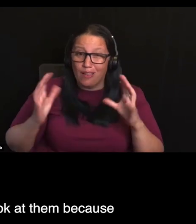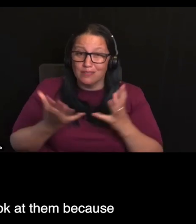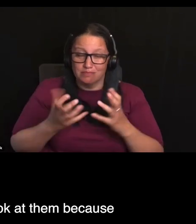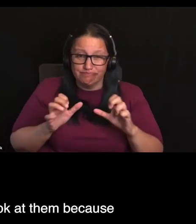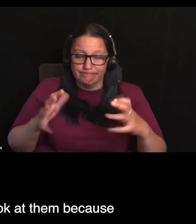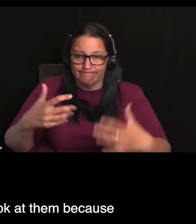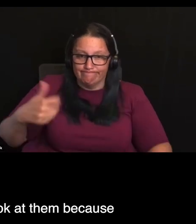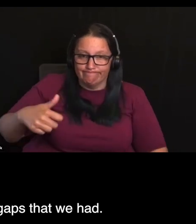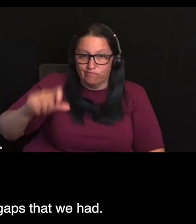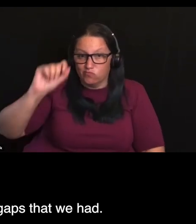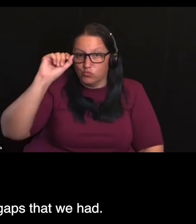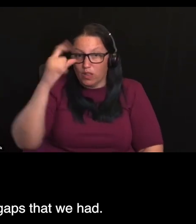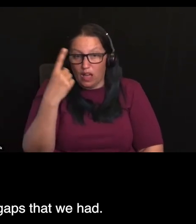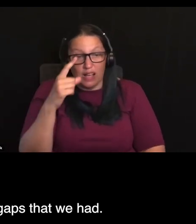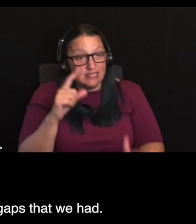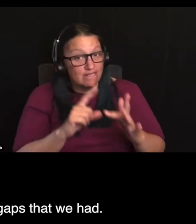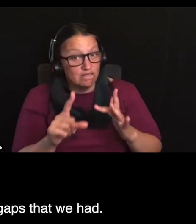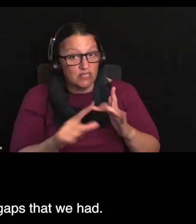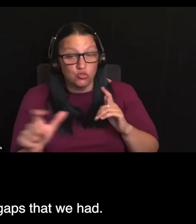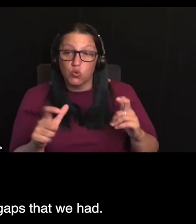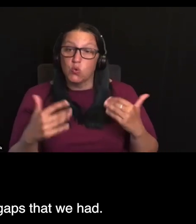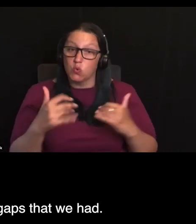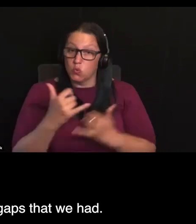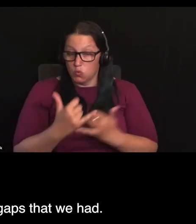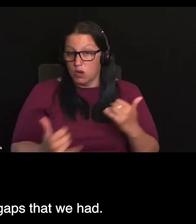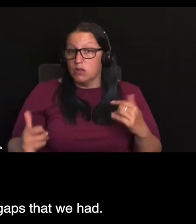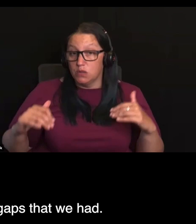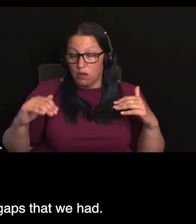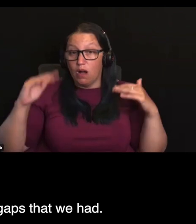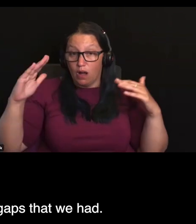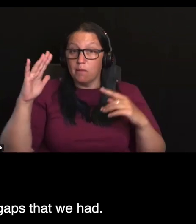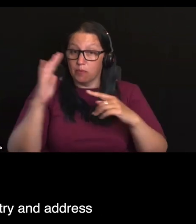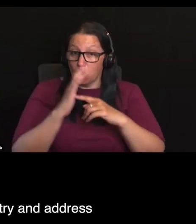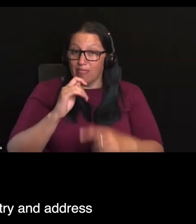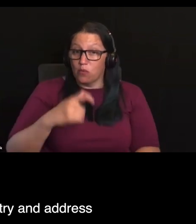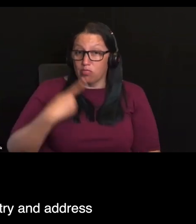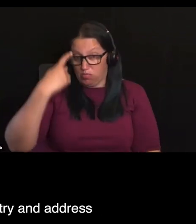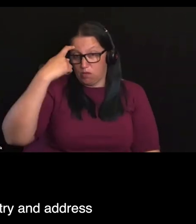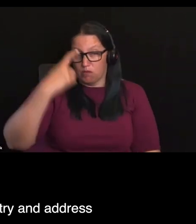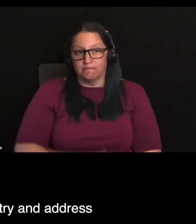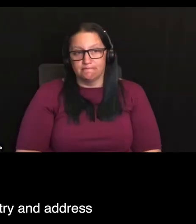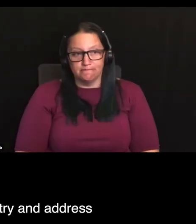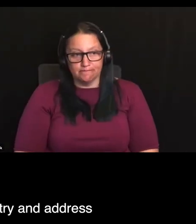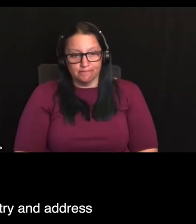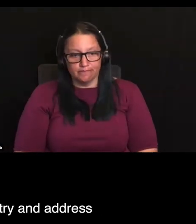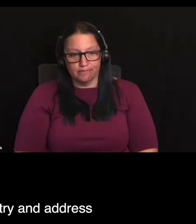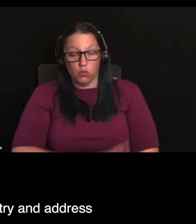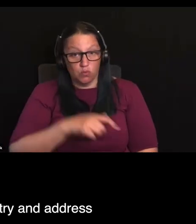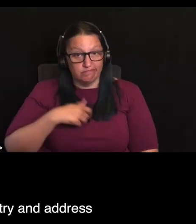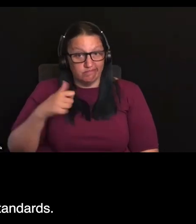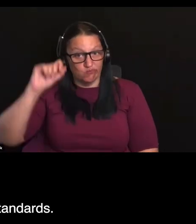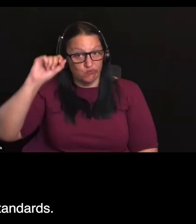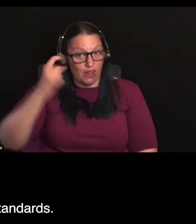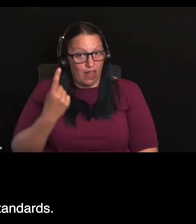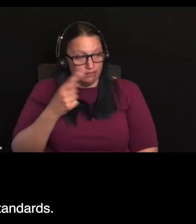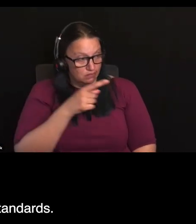at them, because it's brought to our attention some gaps that we had. We would be remiss if we didn't try and